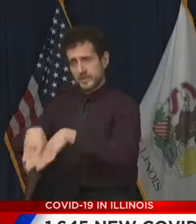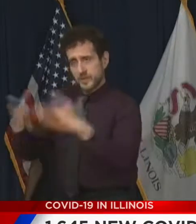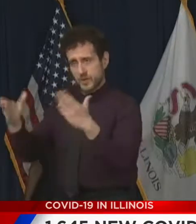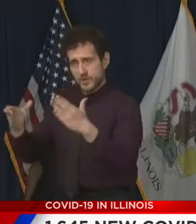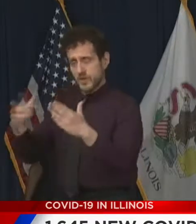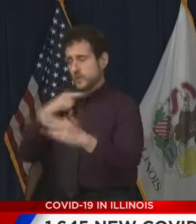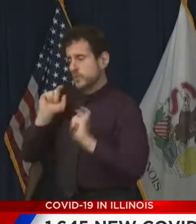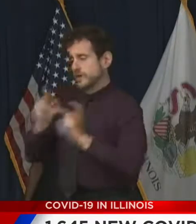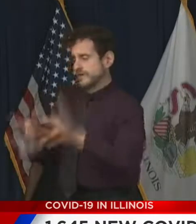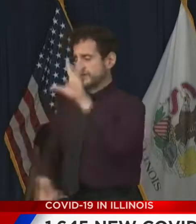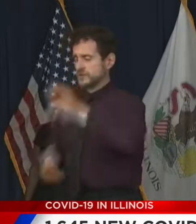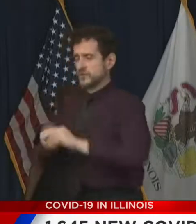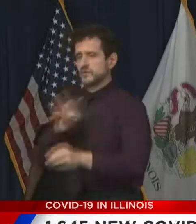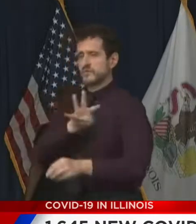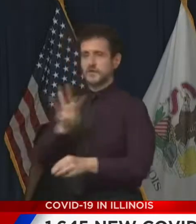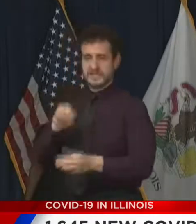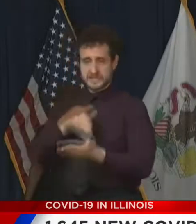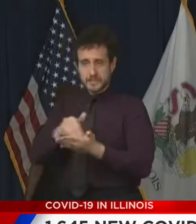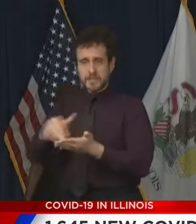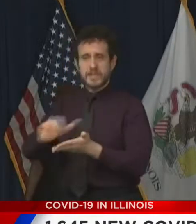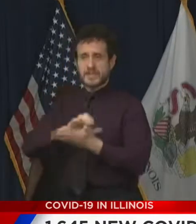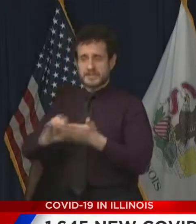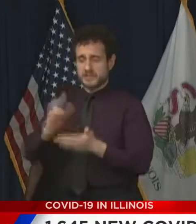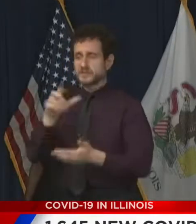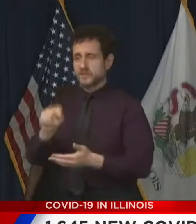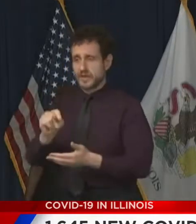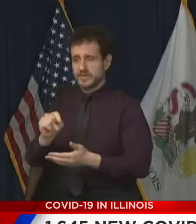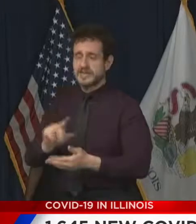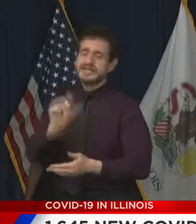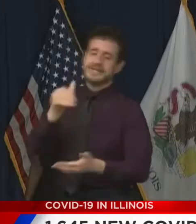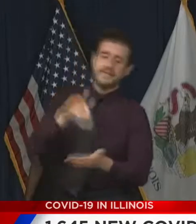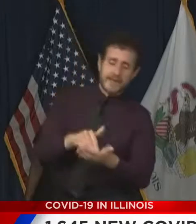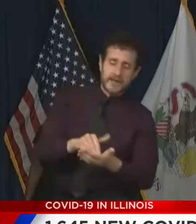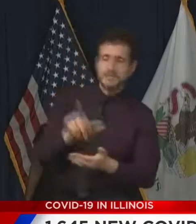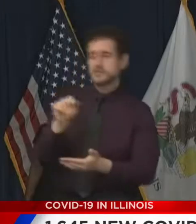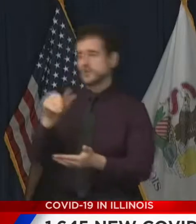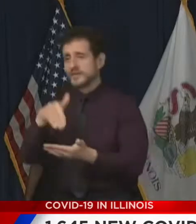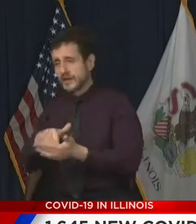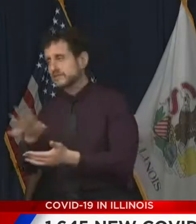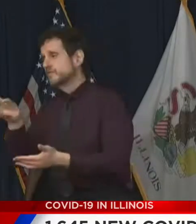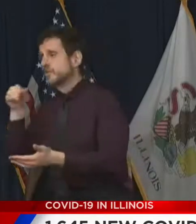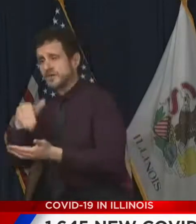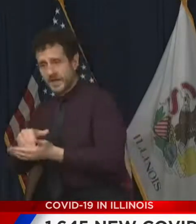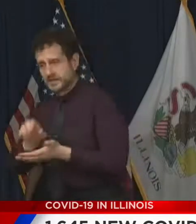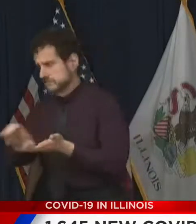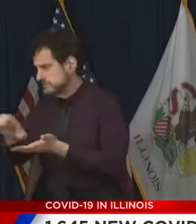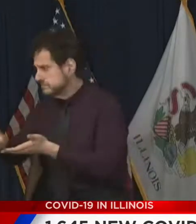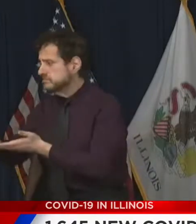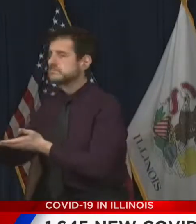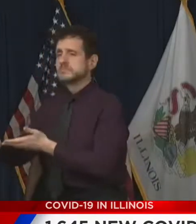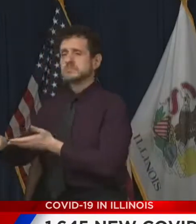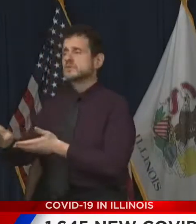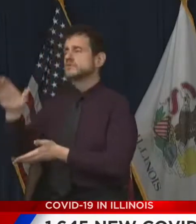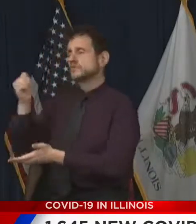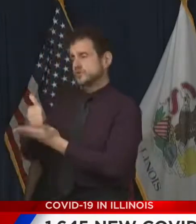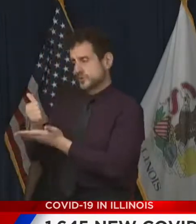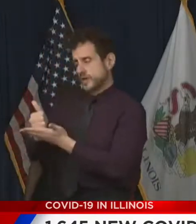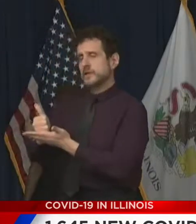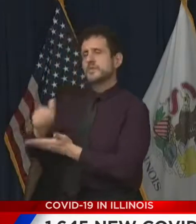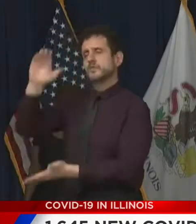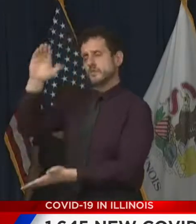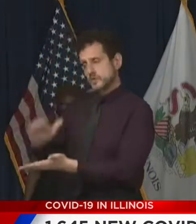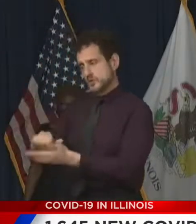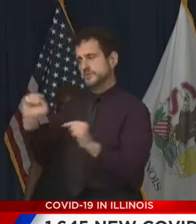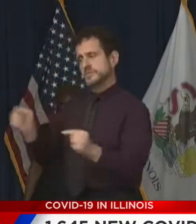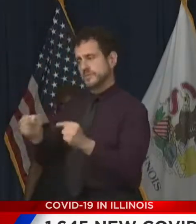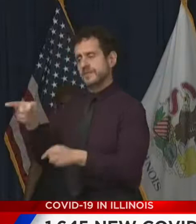grants, raising from $10,000 to $20,000 grants to cover losses due to the economic downturn created by this pandemic. These